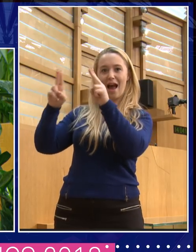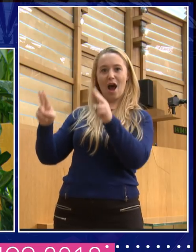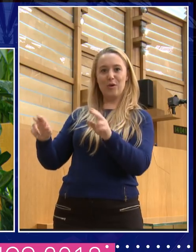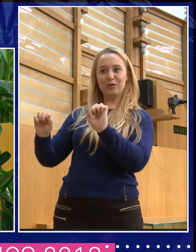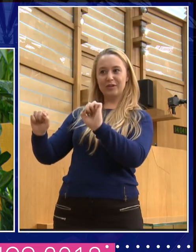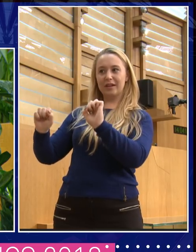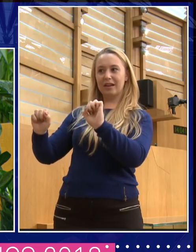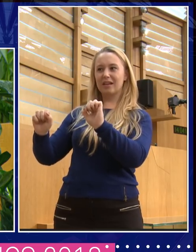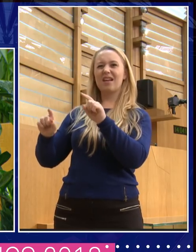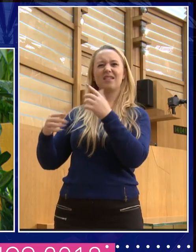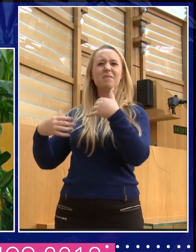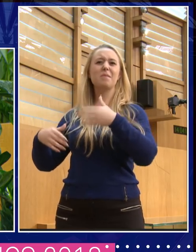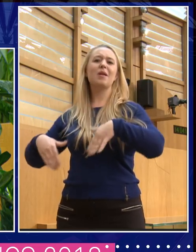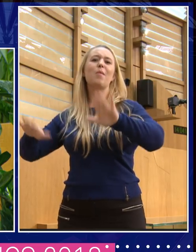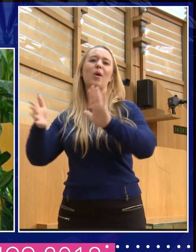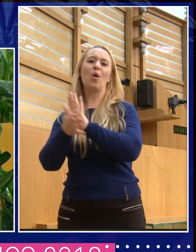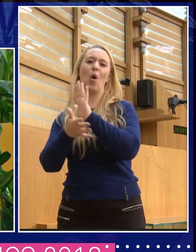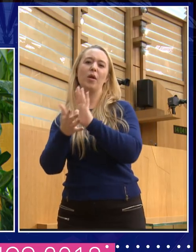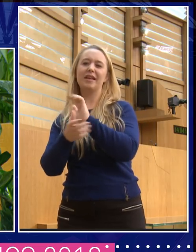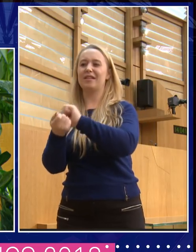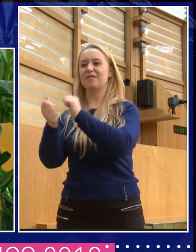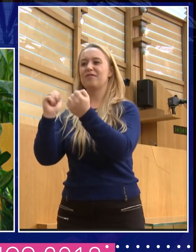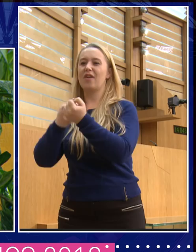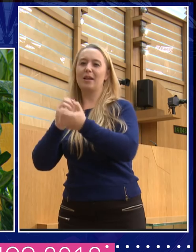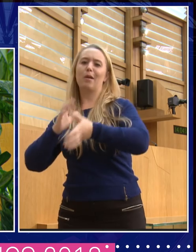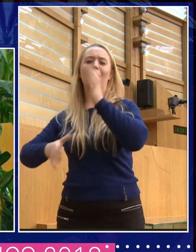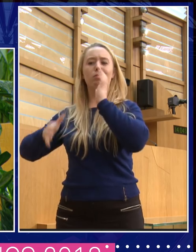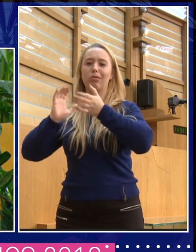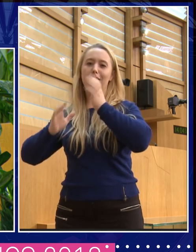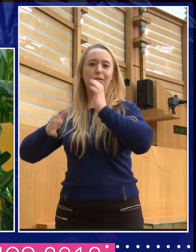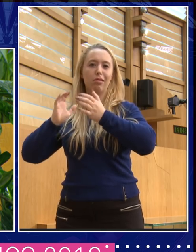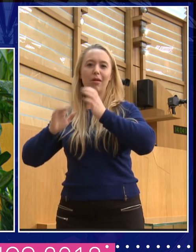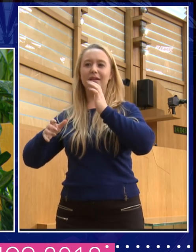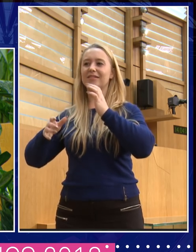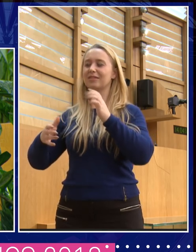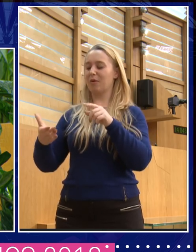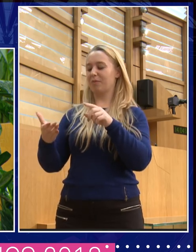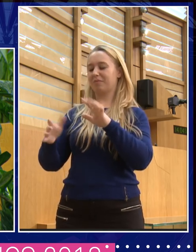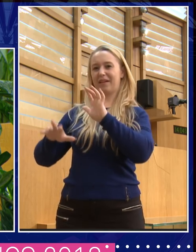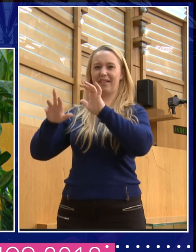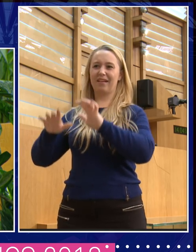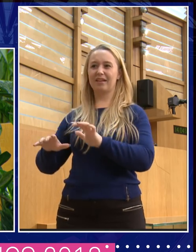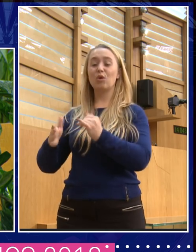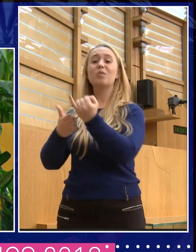He'd been on holiday with his mates and too much lager had been consumed. And, you it was a nasty thing to do, but, you know,